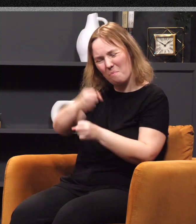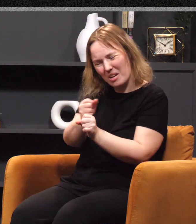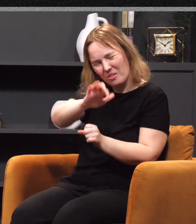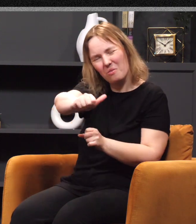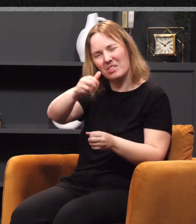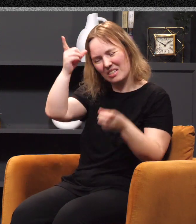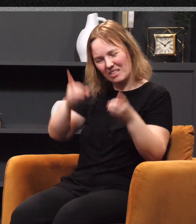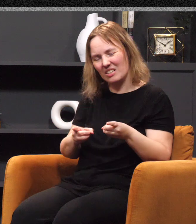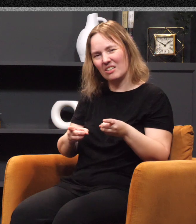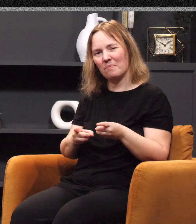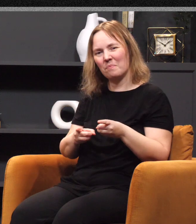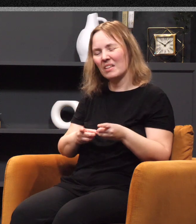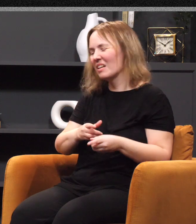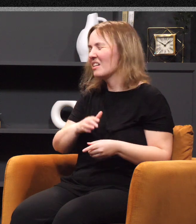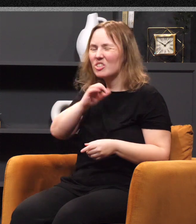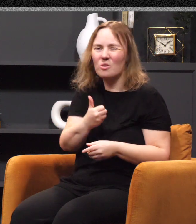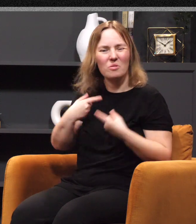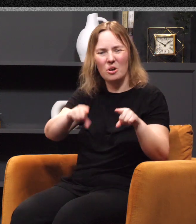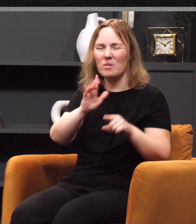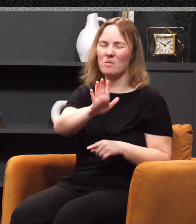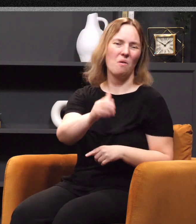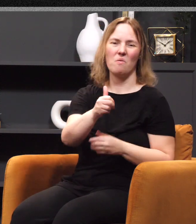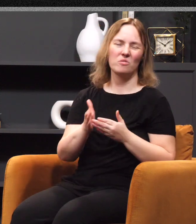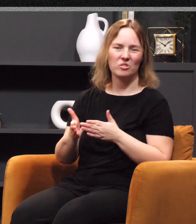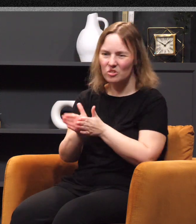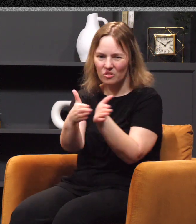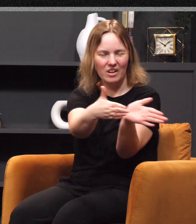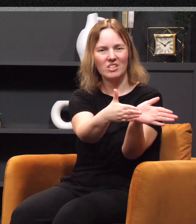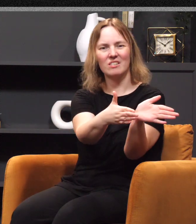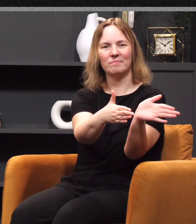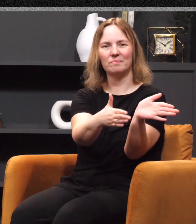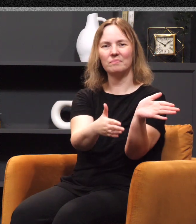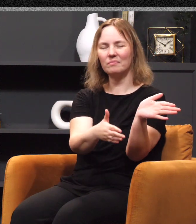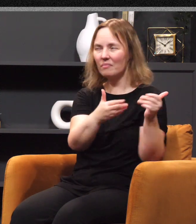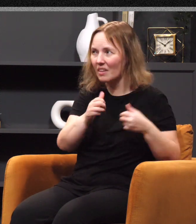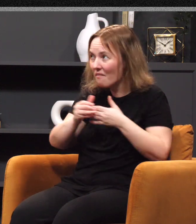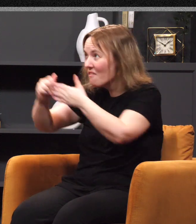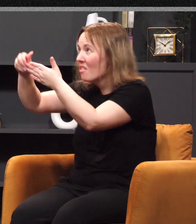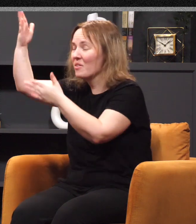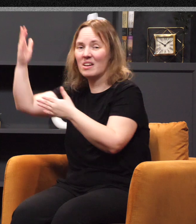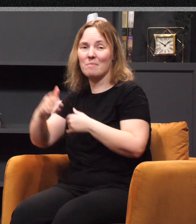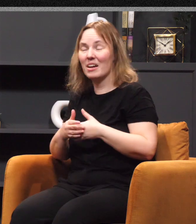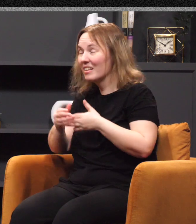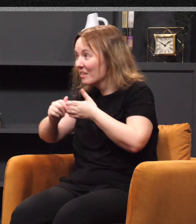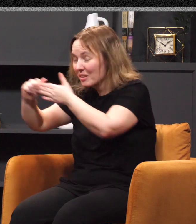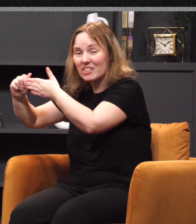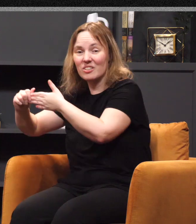conclusions. Don't go in your own direction. Listen, here's where we're going. You follow me and I'll lead you through to the other end. Yea, though I walk